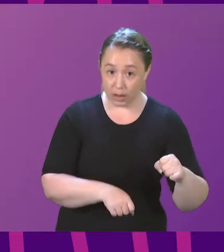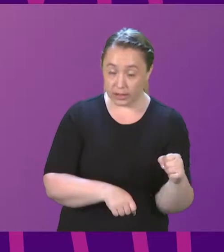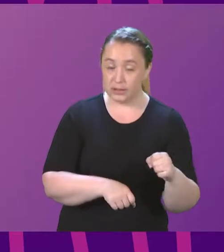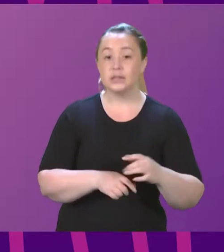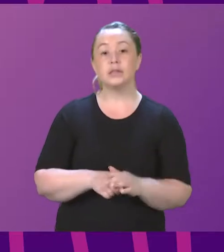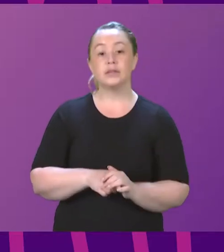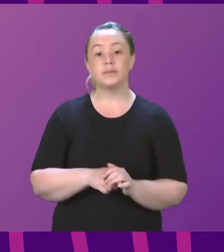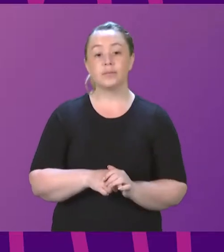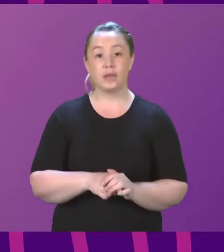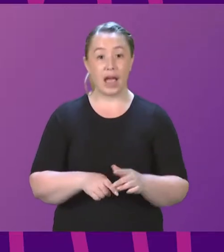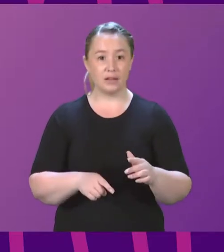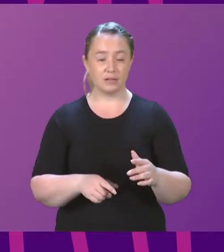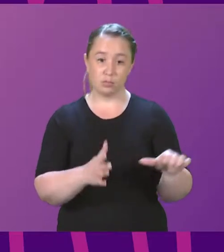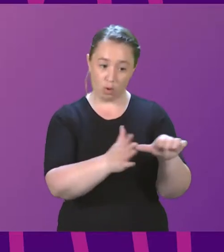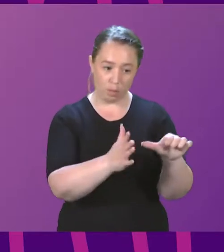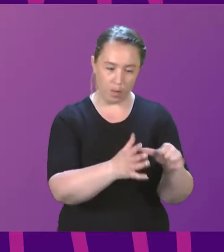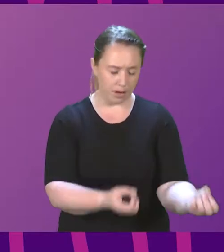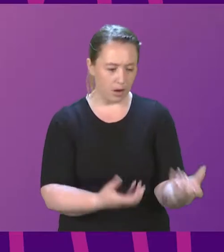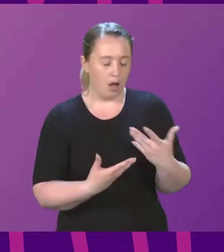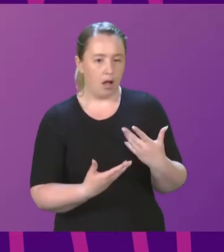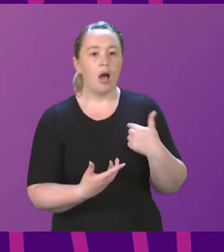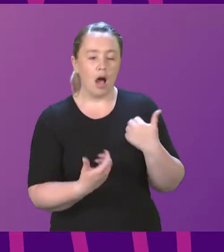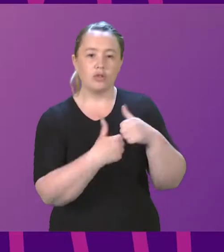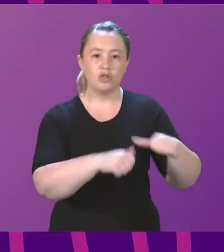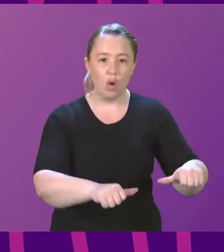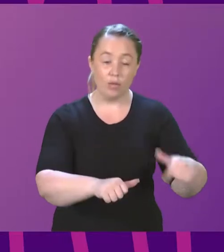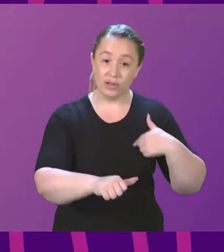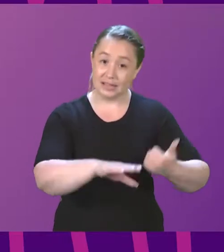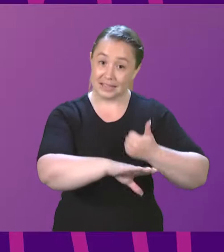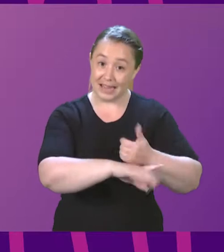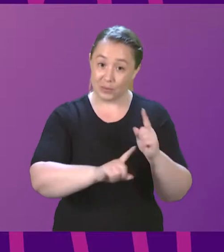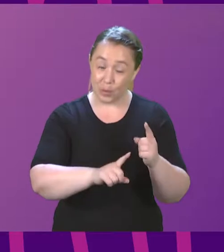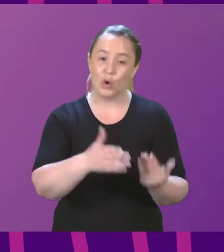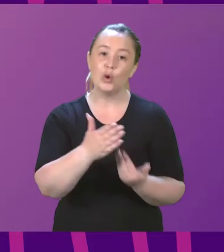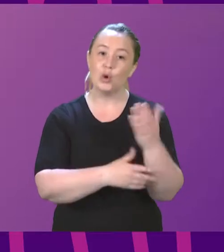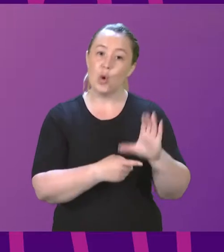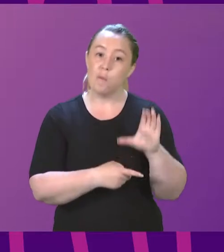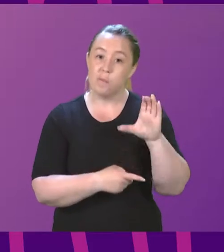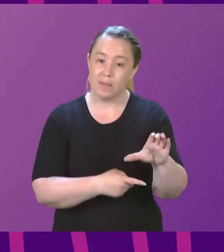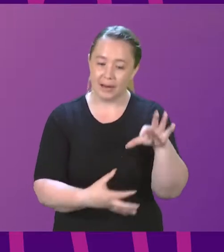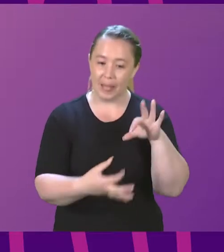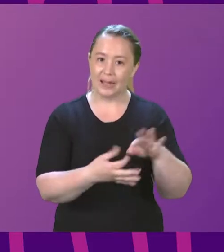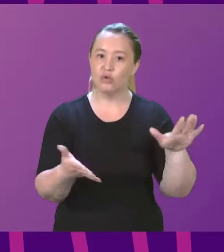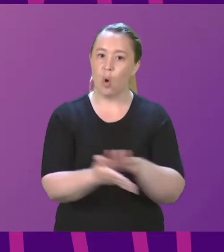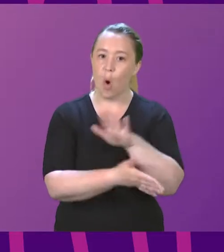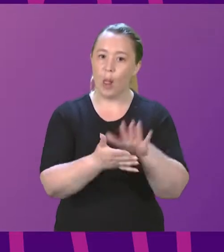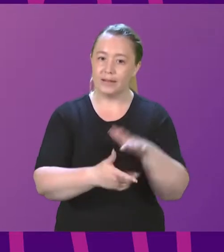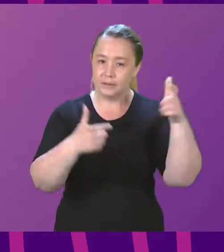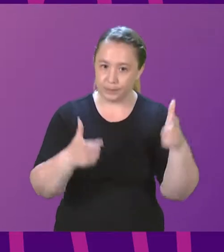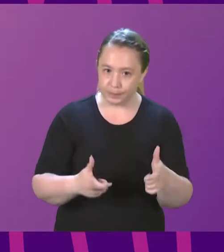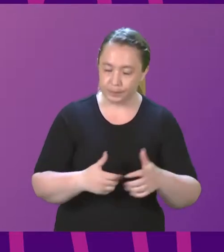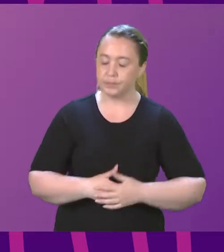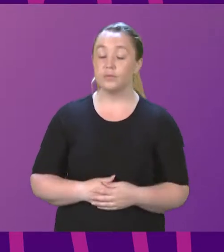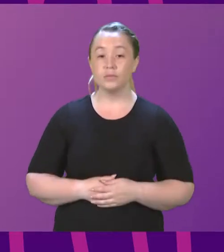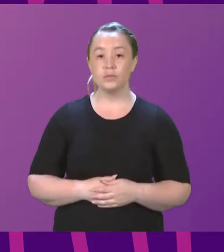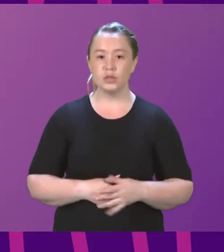an issue that was raised with me that I did manage to resolve, I set up an entirely new payment for holiday courts. So in response to the